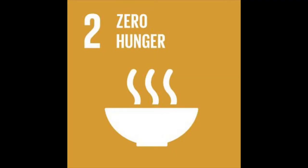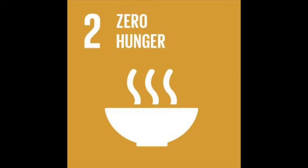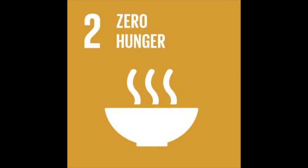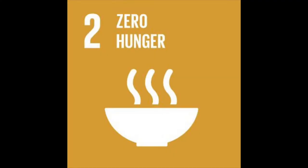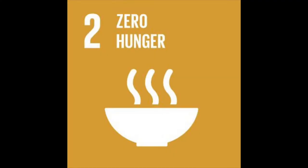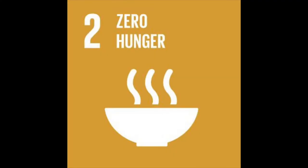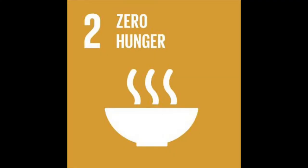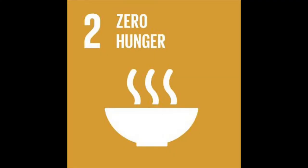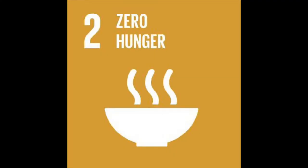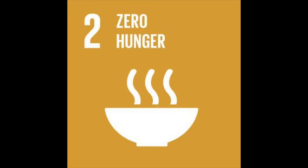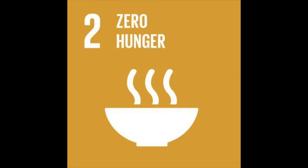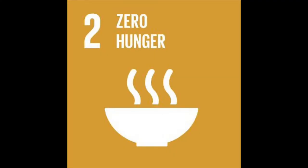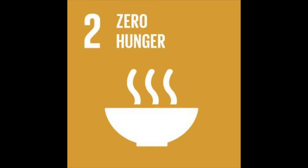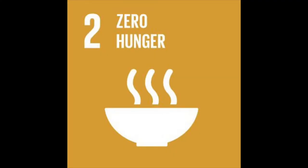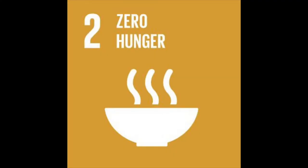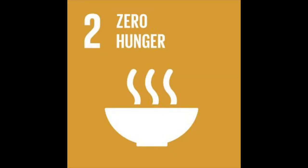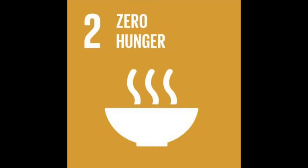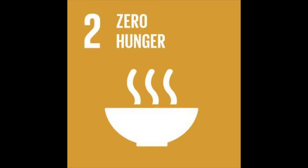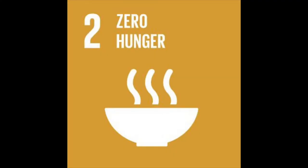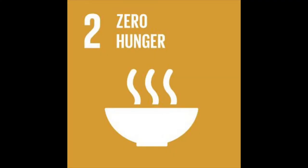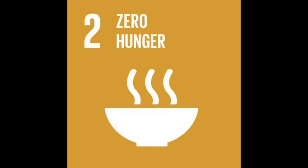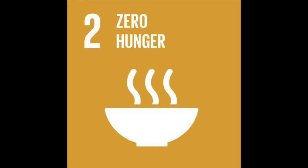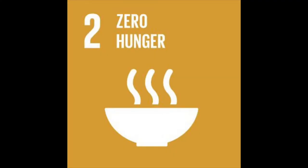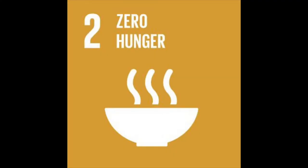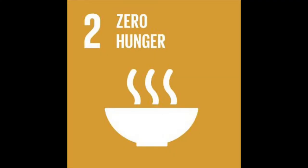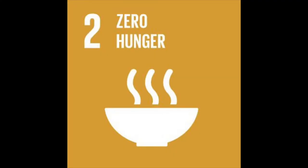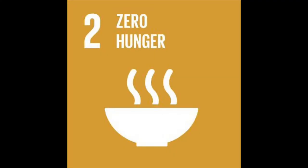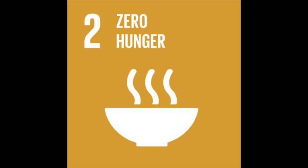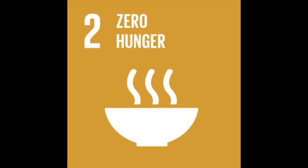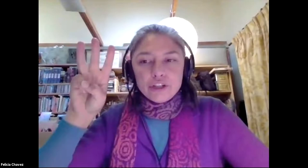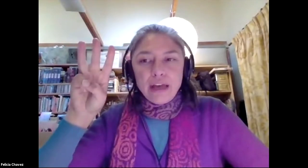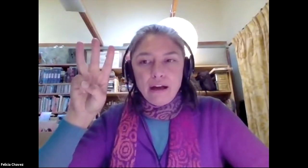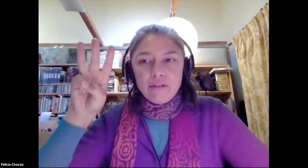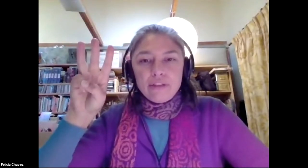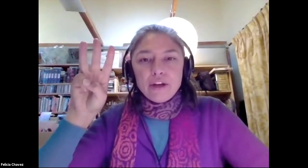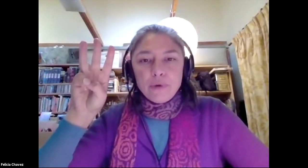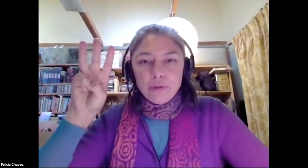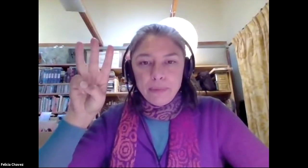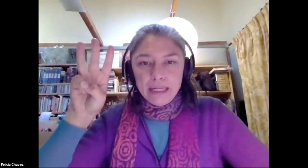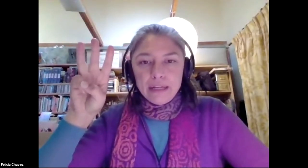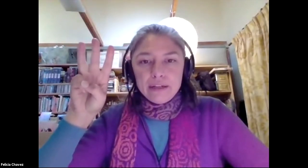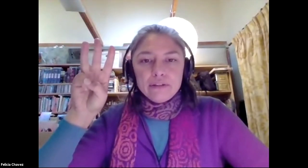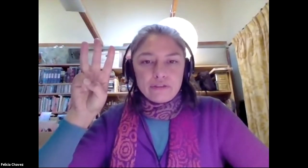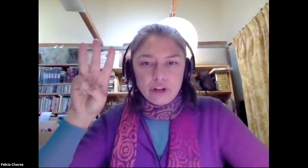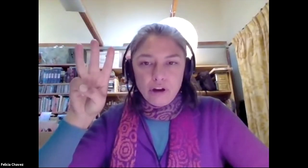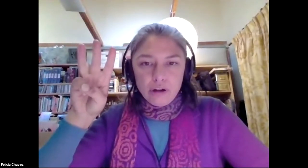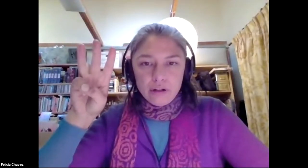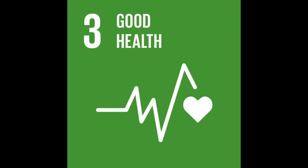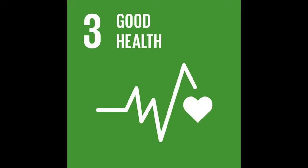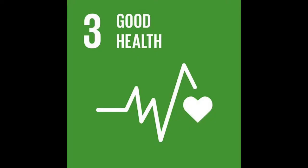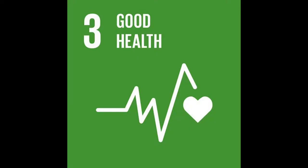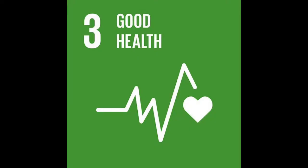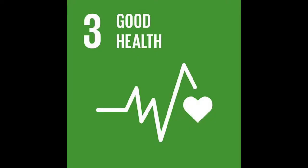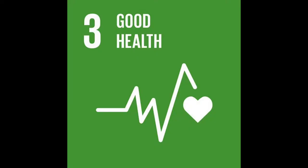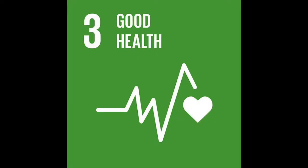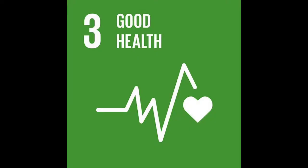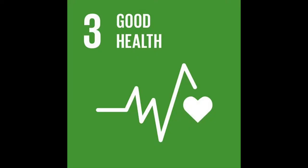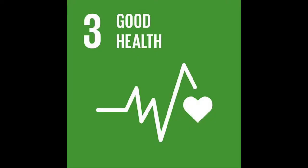zero hunger by 2030. number number three is good health and well-being for all number four